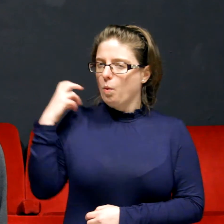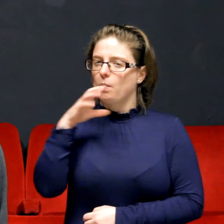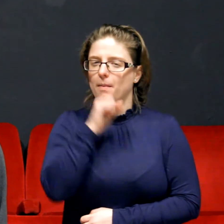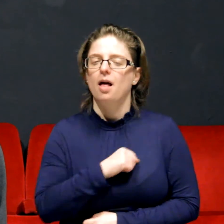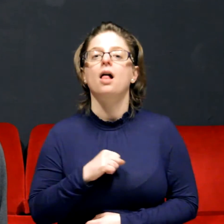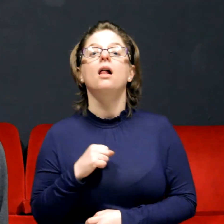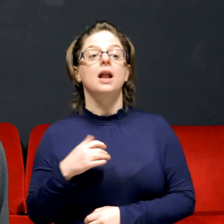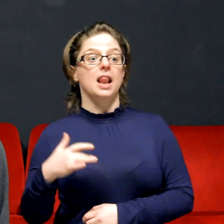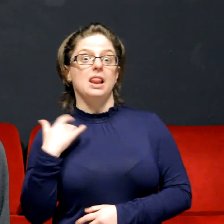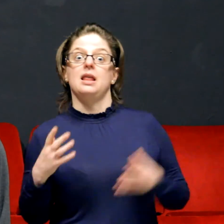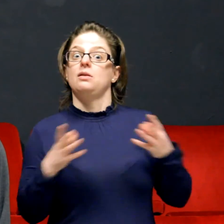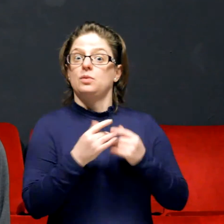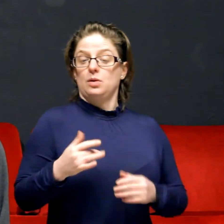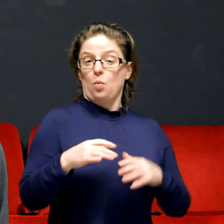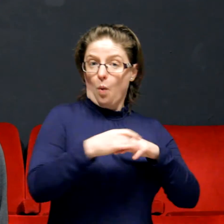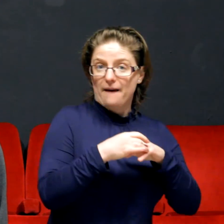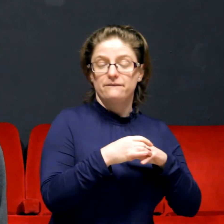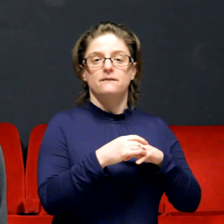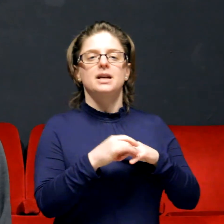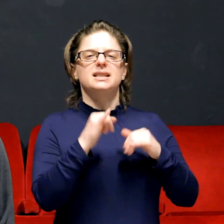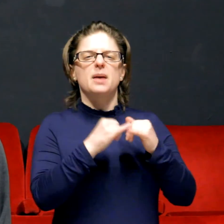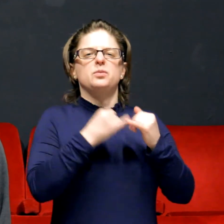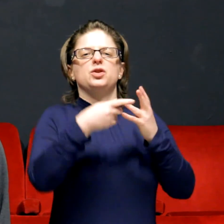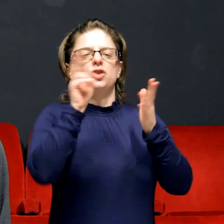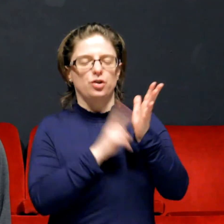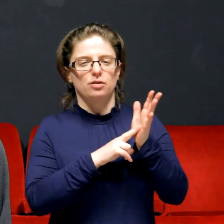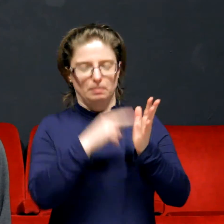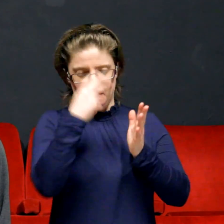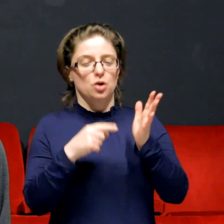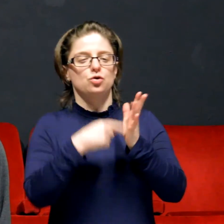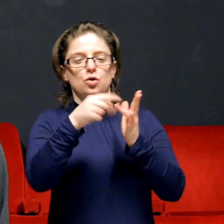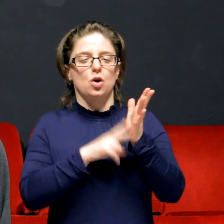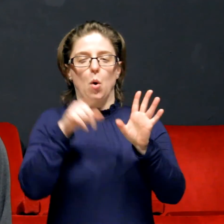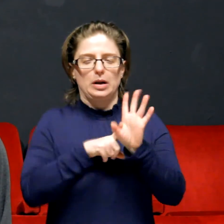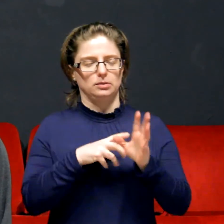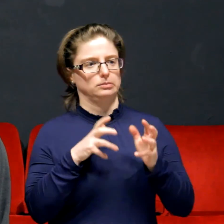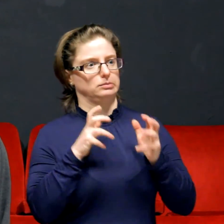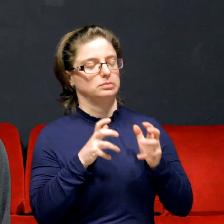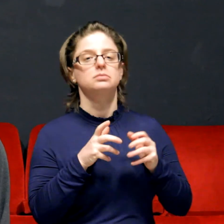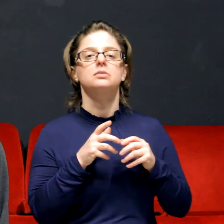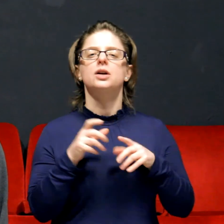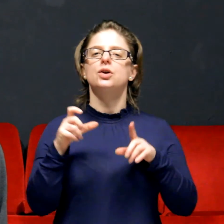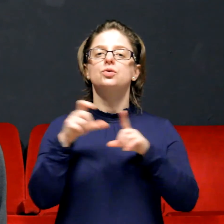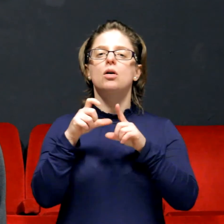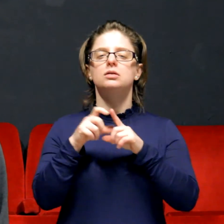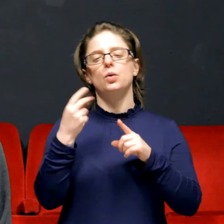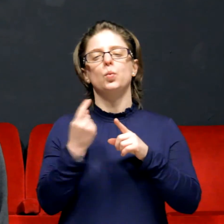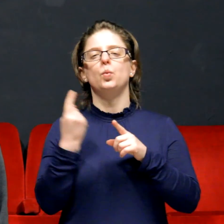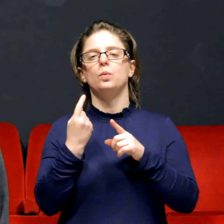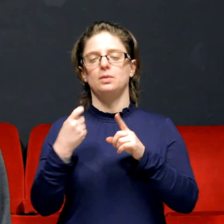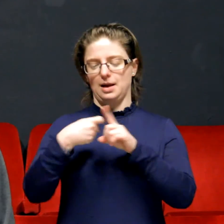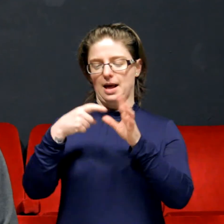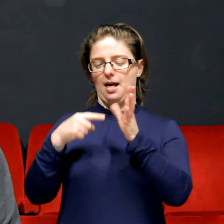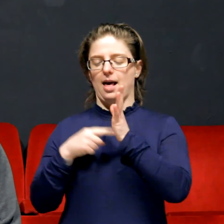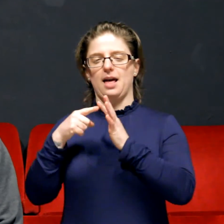who lives with his wife and his stepson Tony who drives into distraction and his daughter Kate. Now